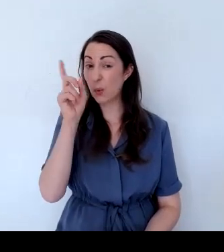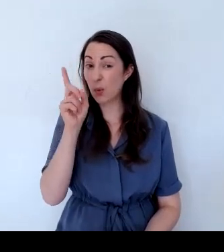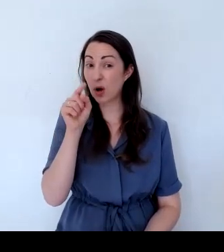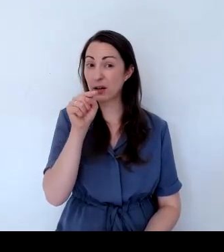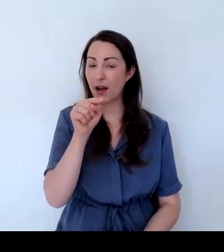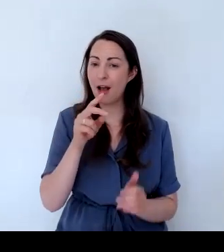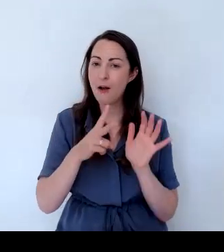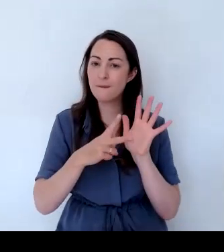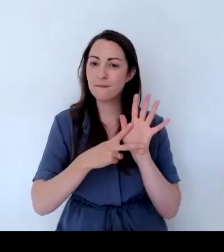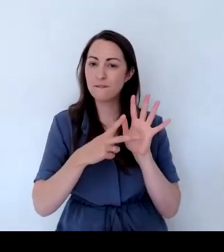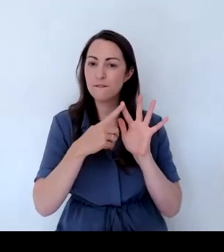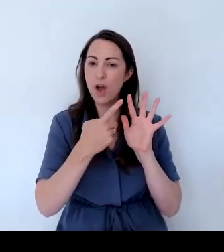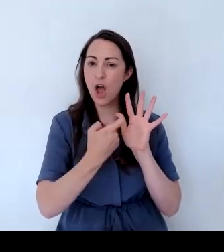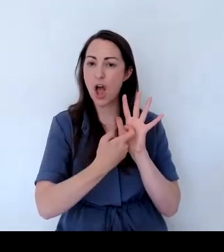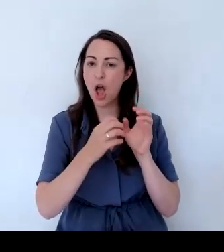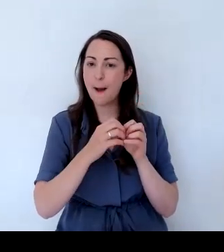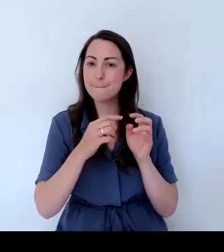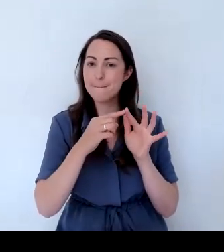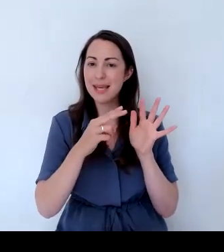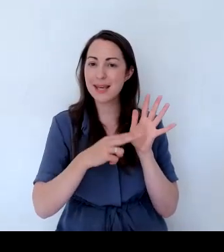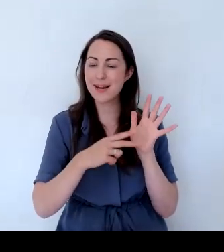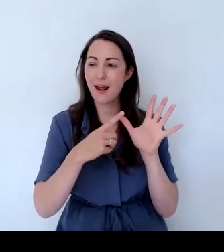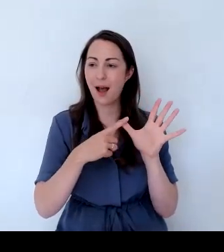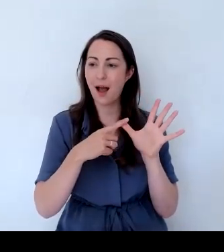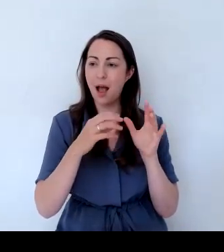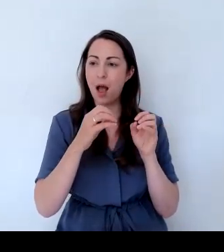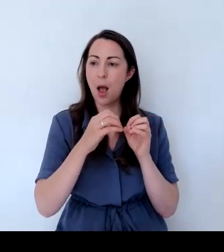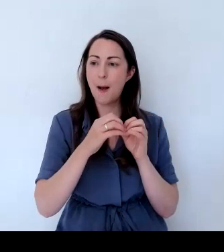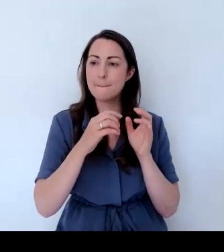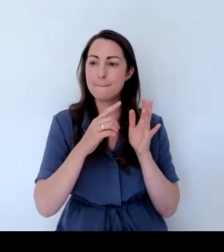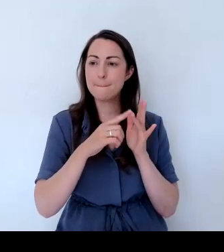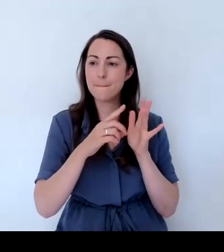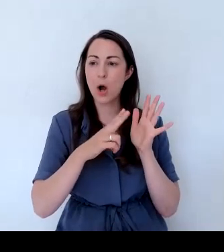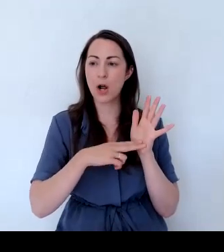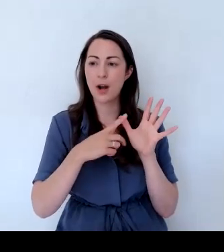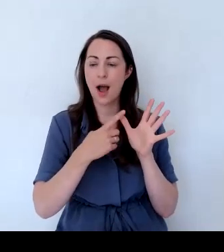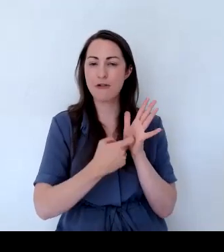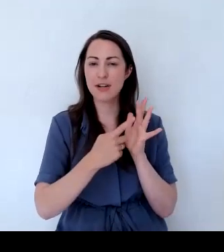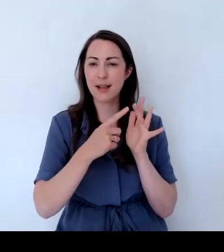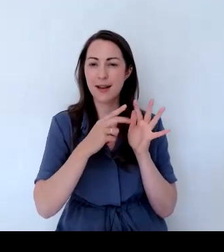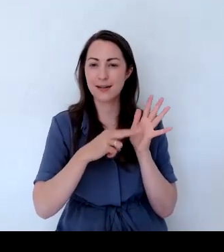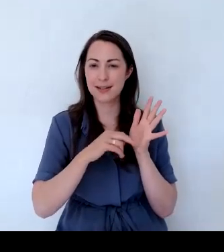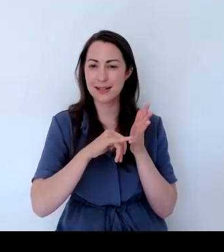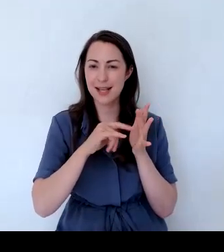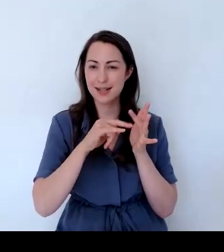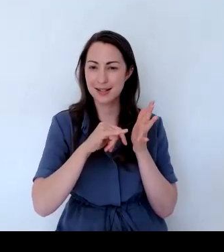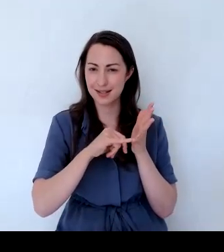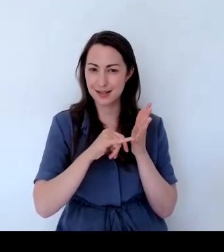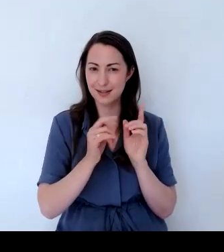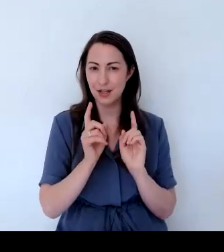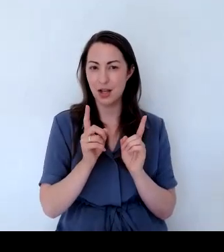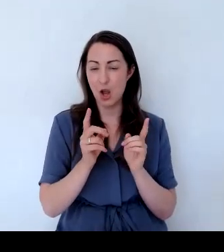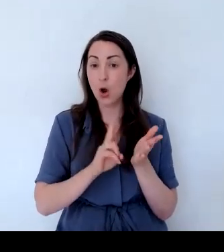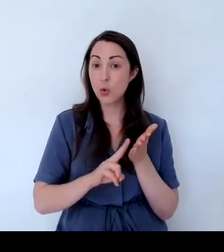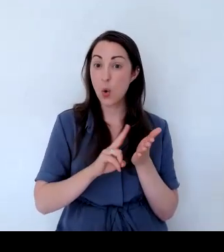verbena, verbena bonarensis. Now usually verbena bonarensis is a really tall,